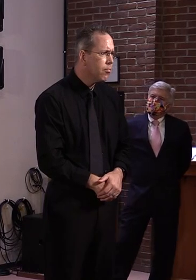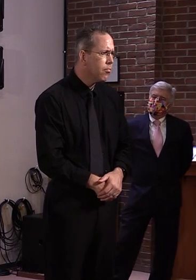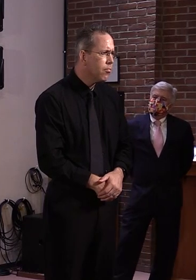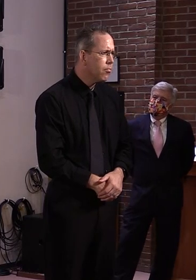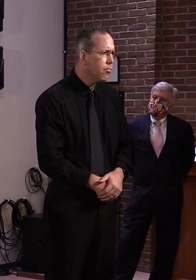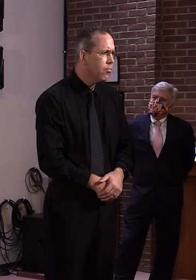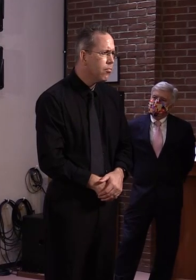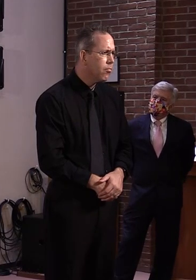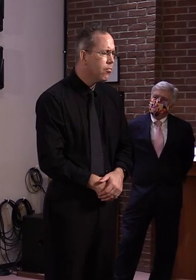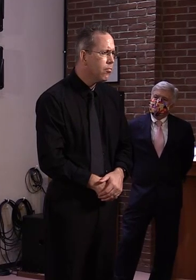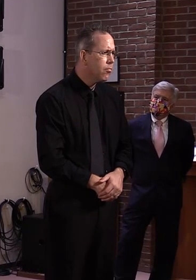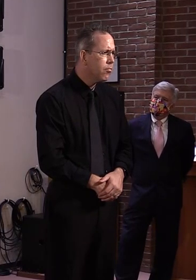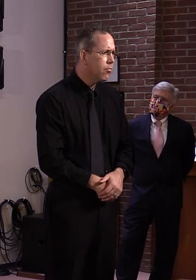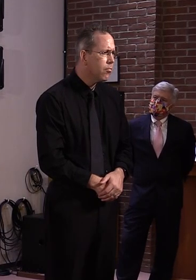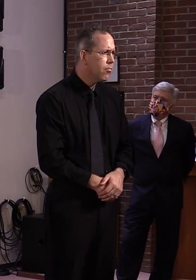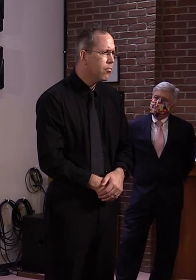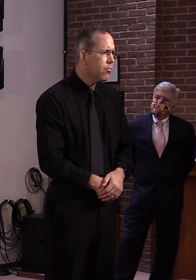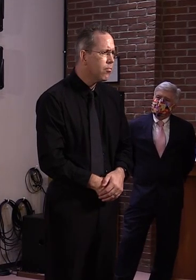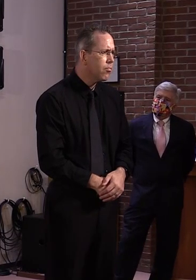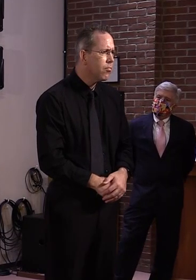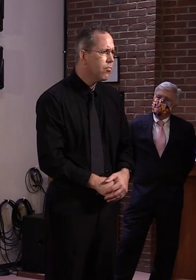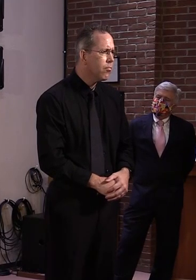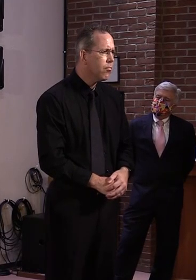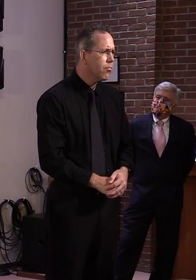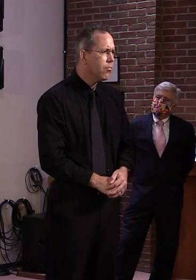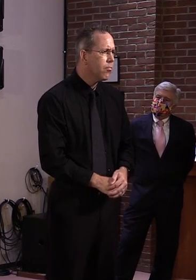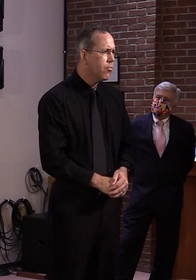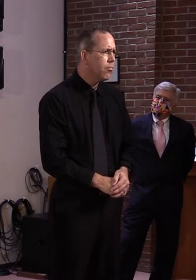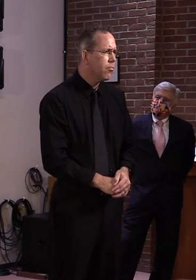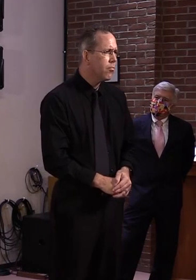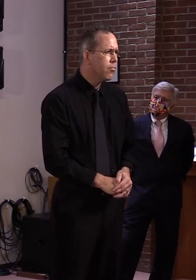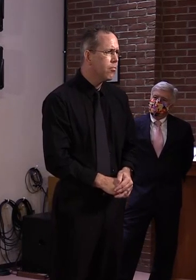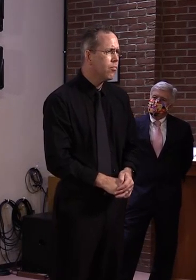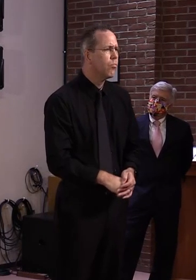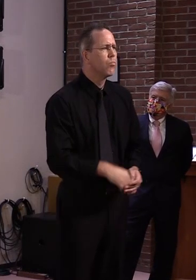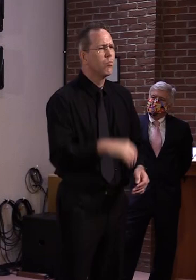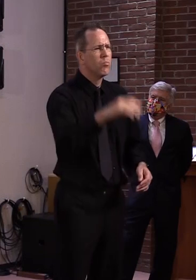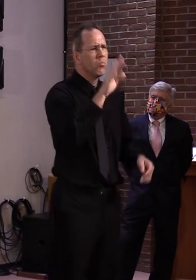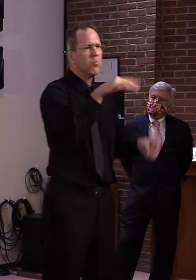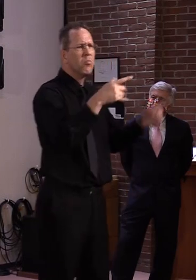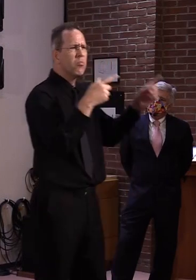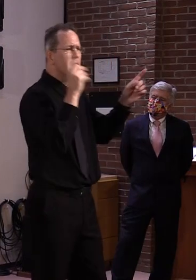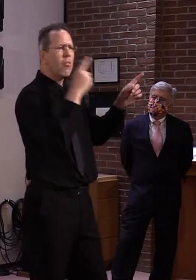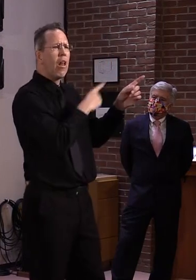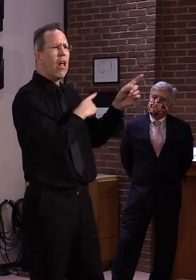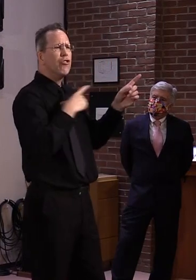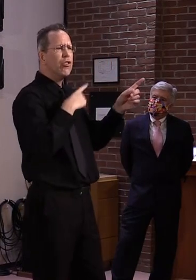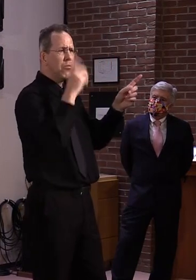arise from $0.03 to $0.22. Yeah, you've got the numbers.